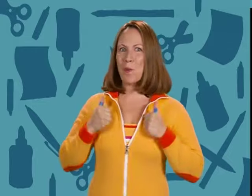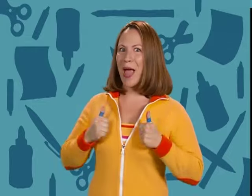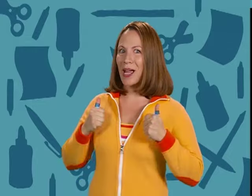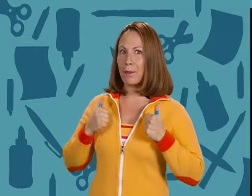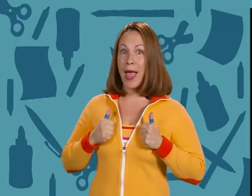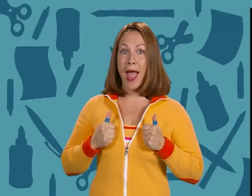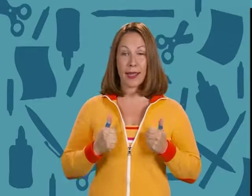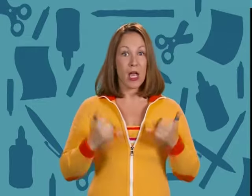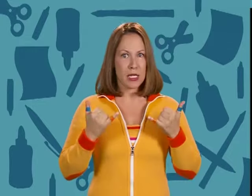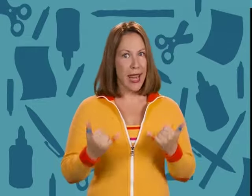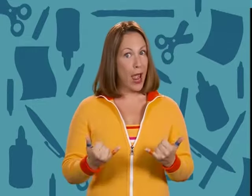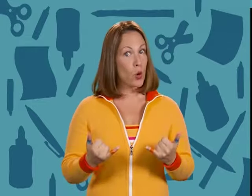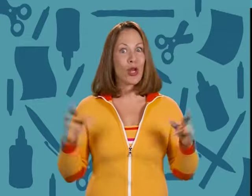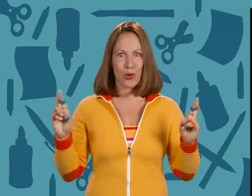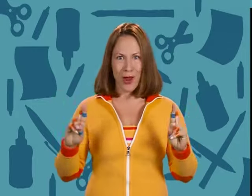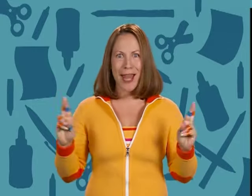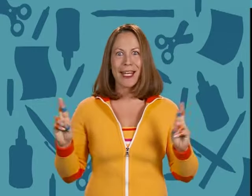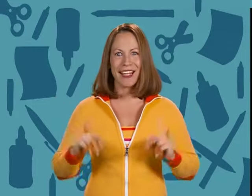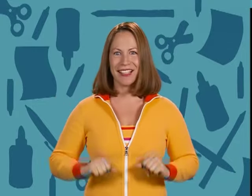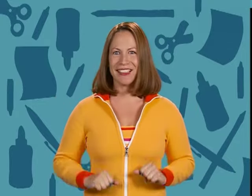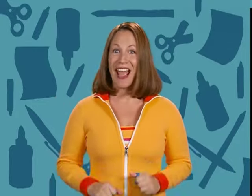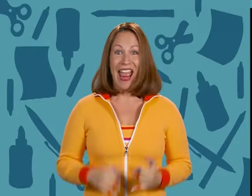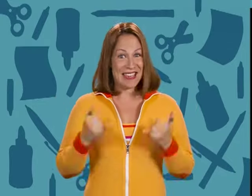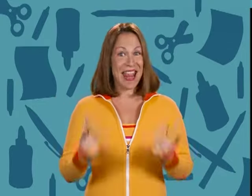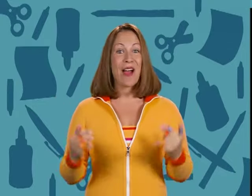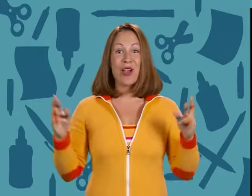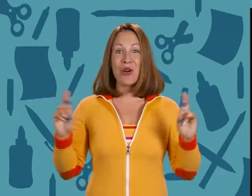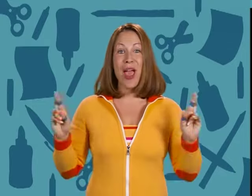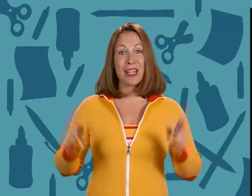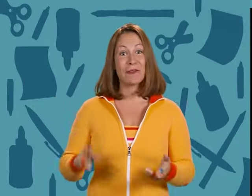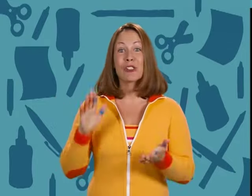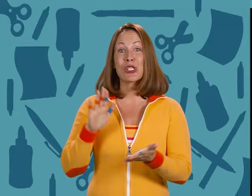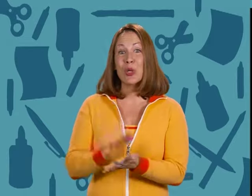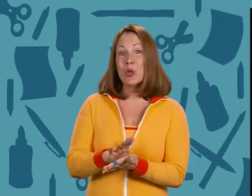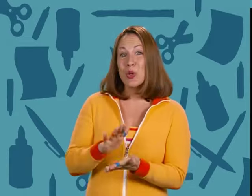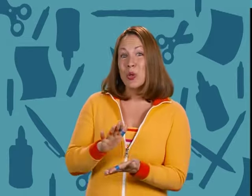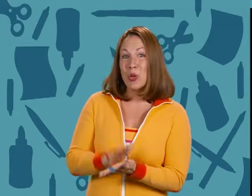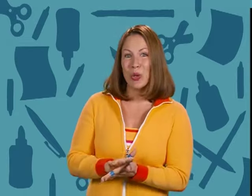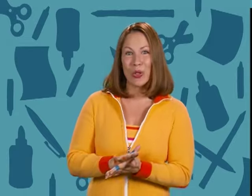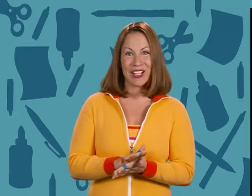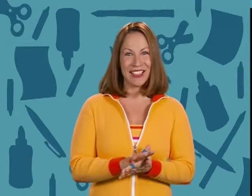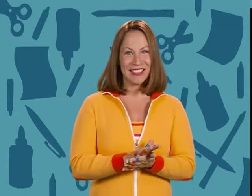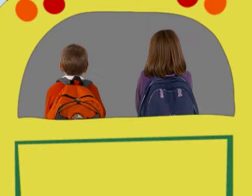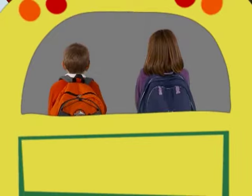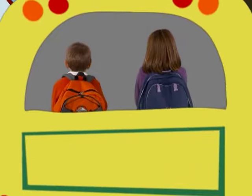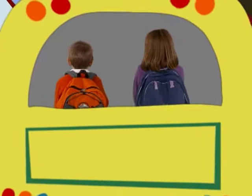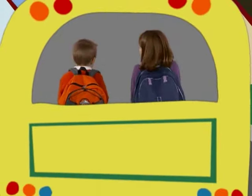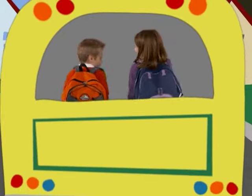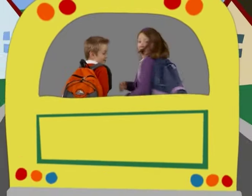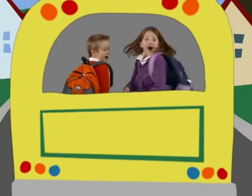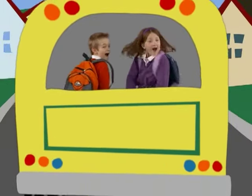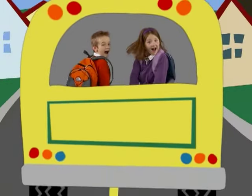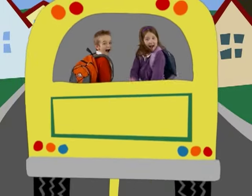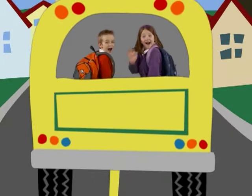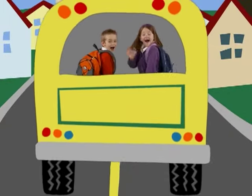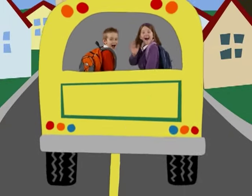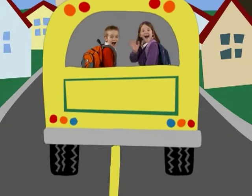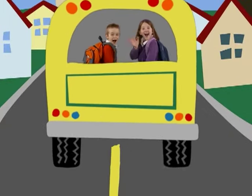backpack, now you're ready. Now you're ready for school. Now you're ready for